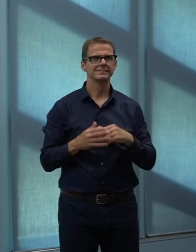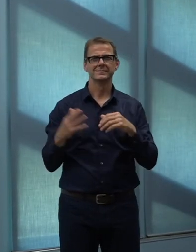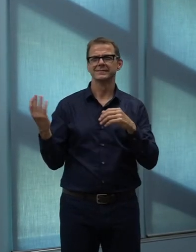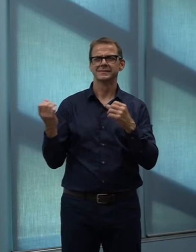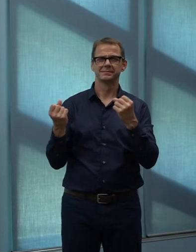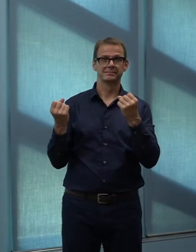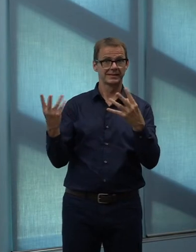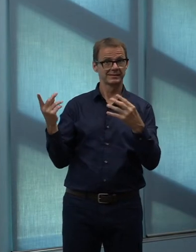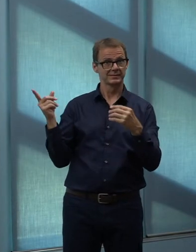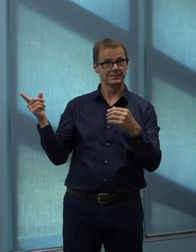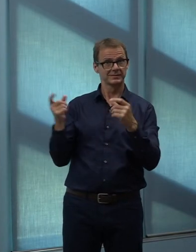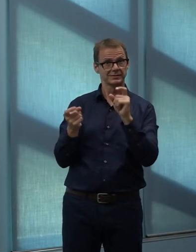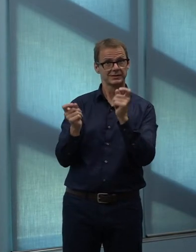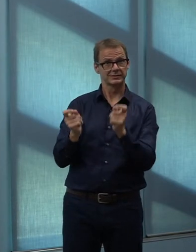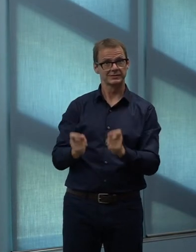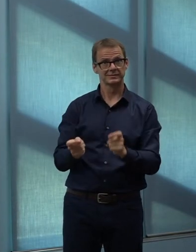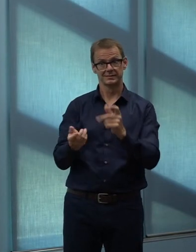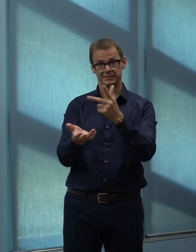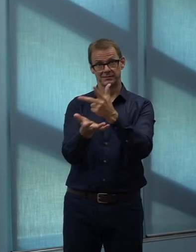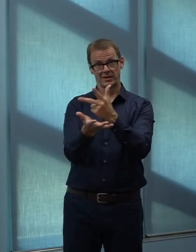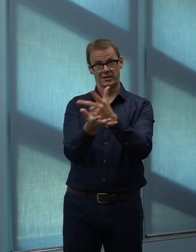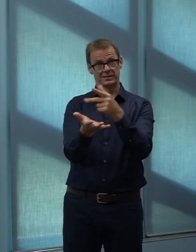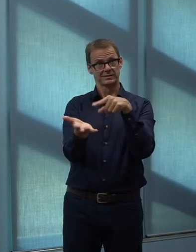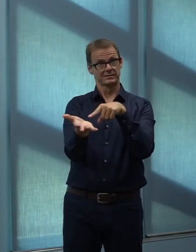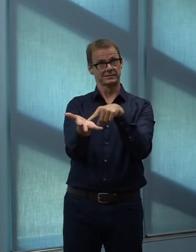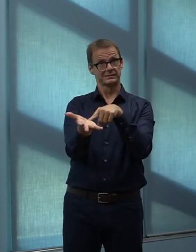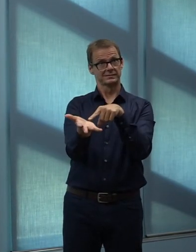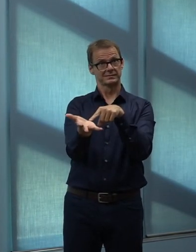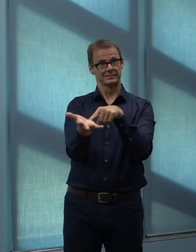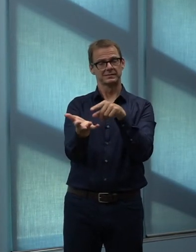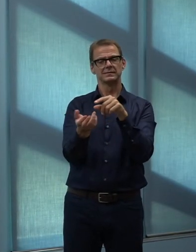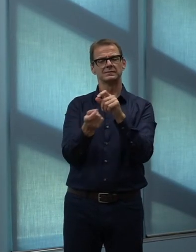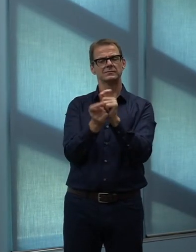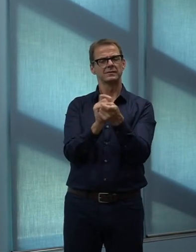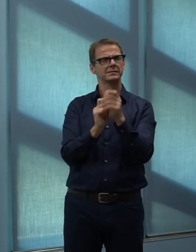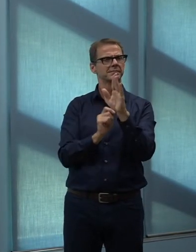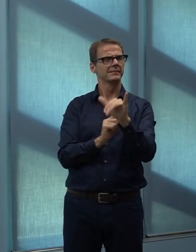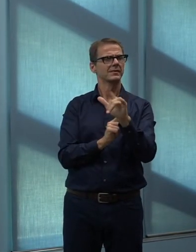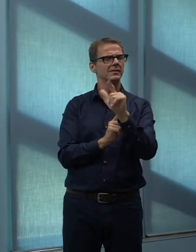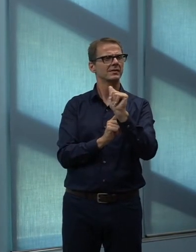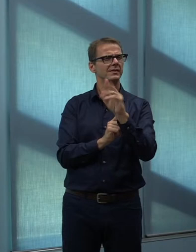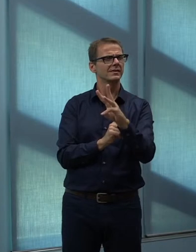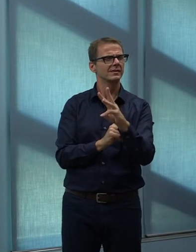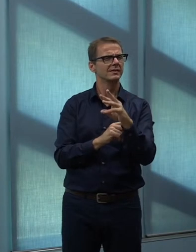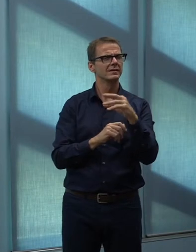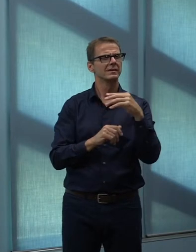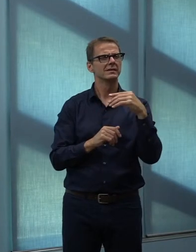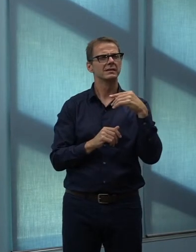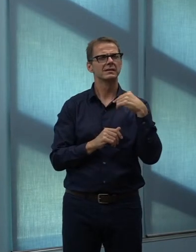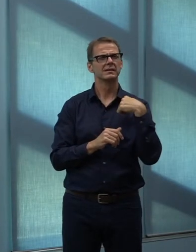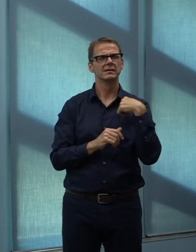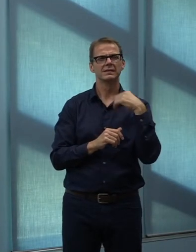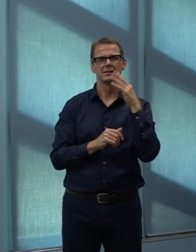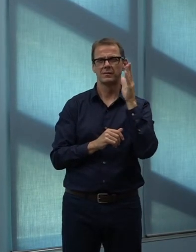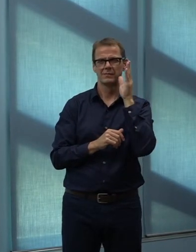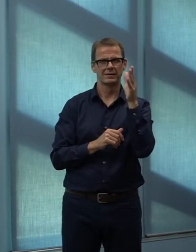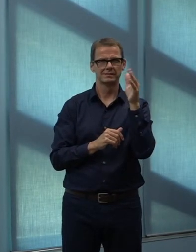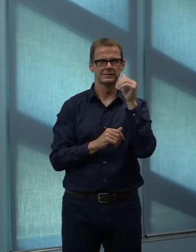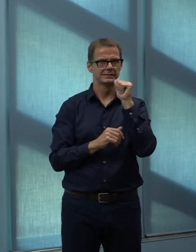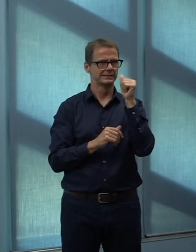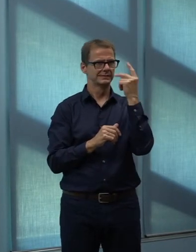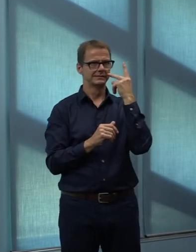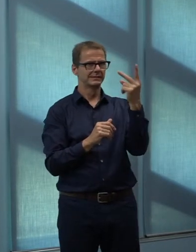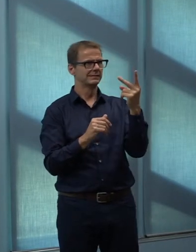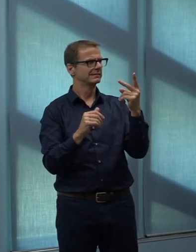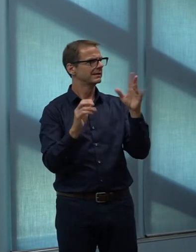decision. But are you aware of many companies out there right now who are kind of chomping at the bit to do this? So